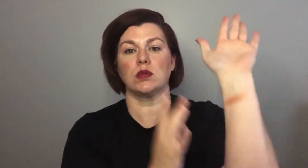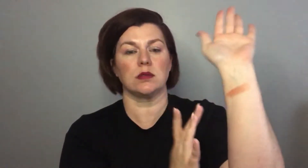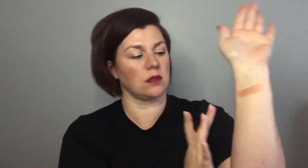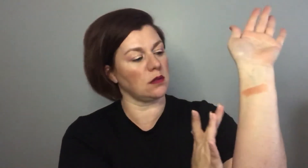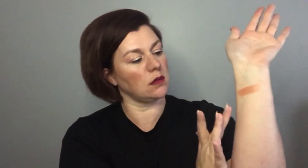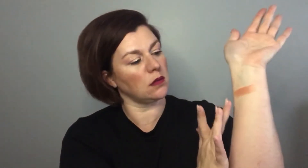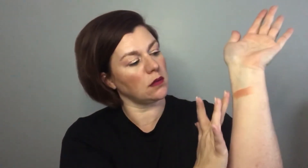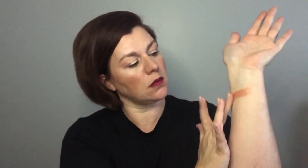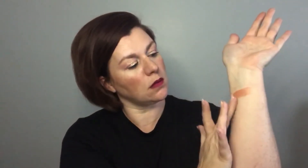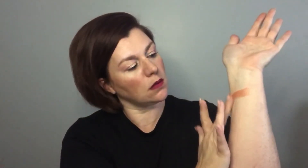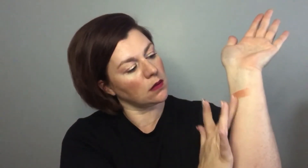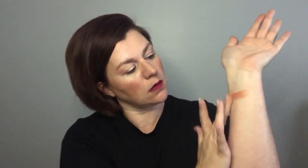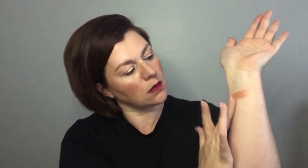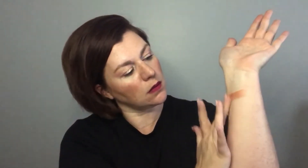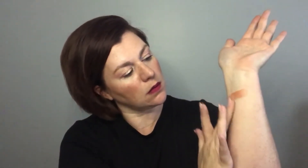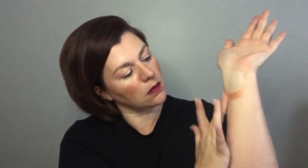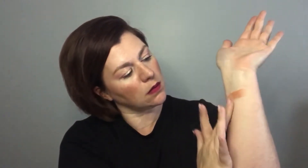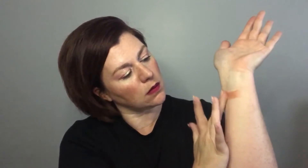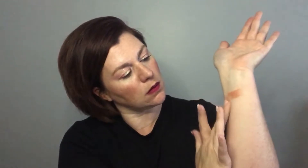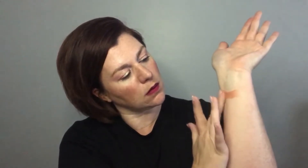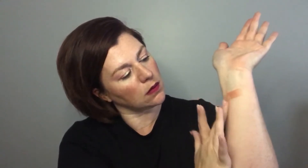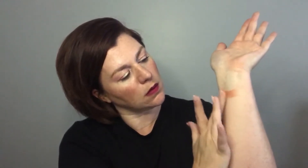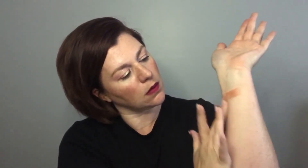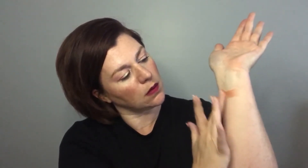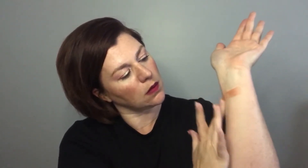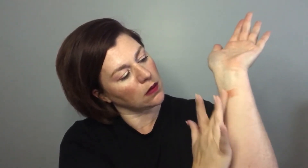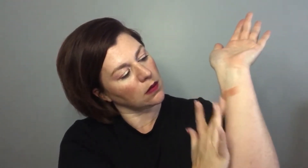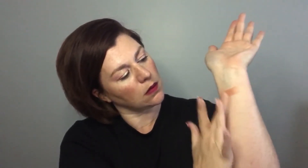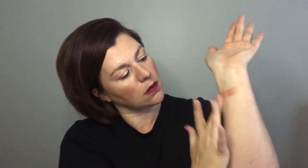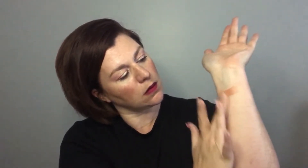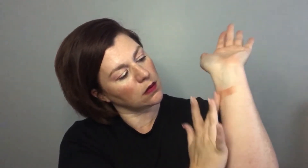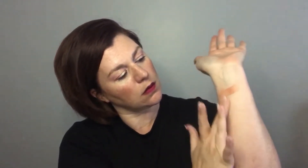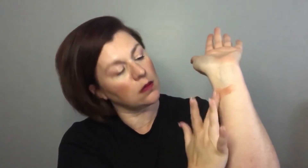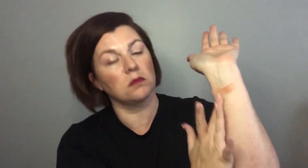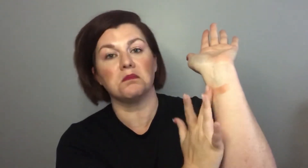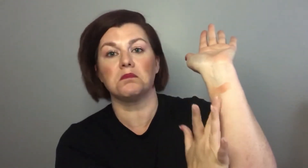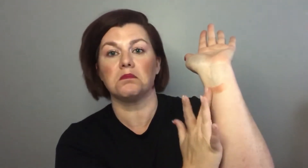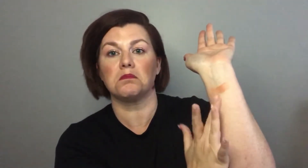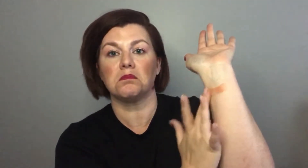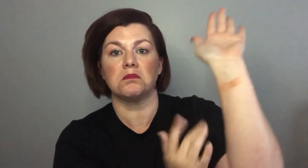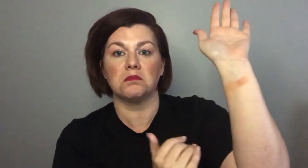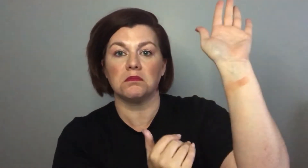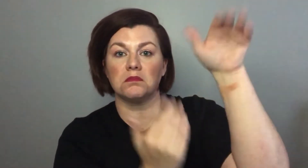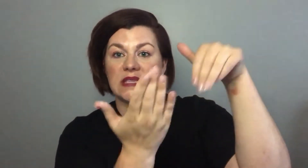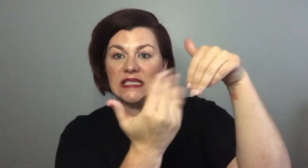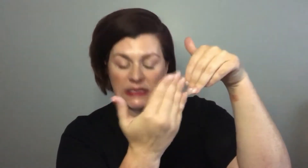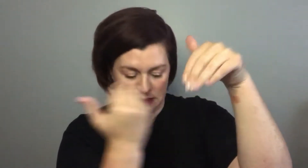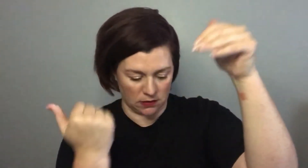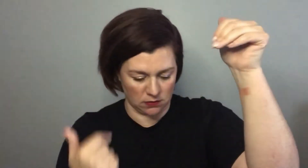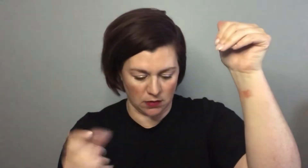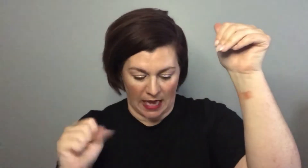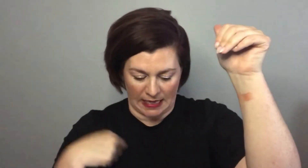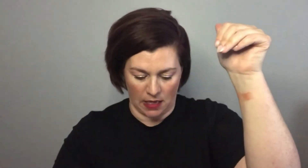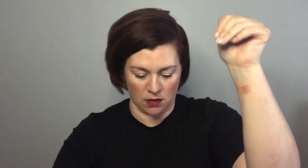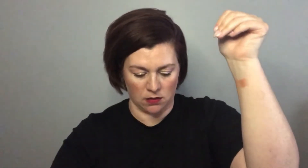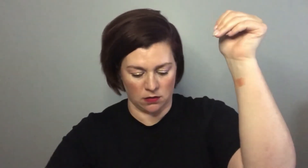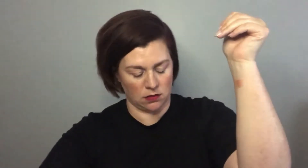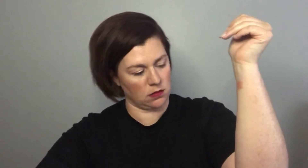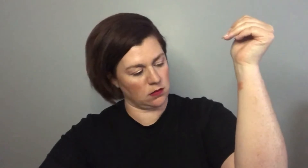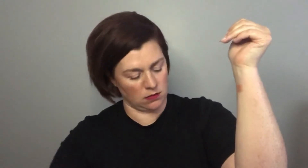it's just a beautiful color and so you can see you can blend it out with your finger here and it blends so nicely or if